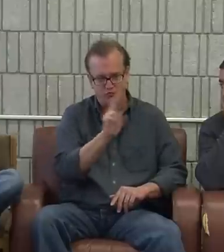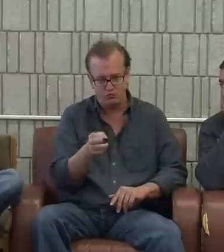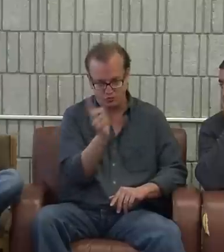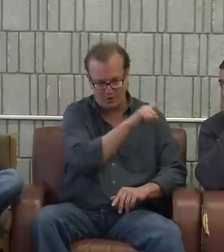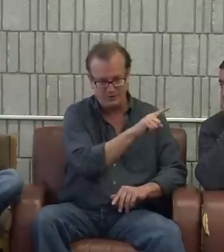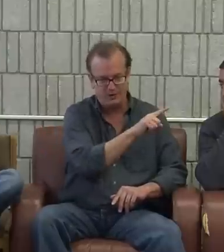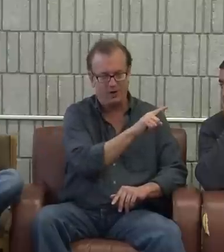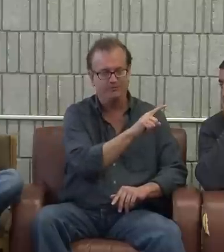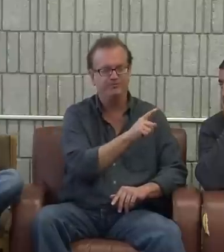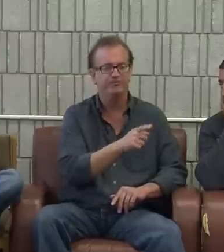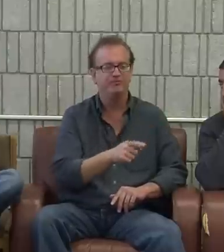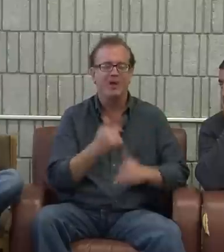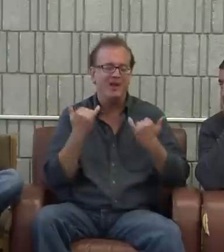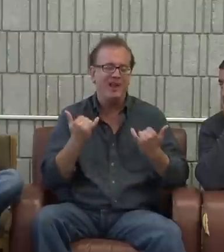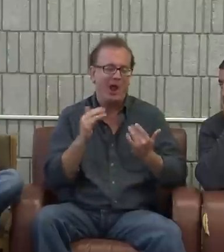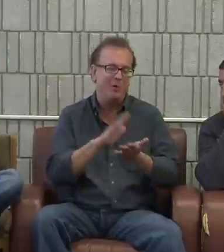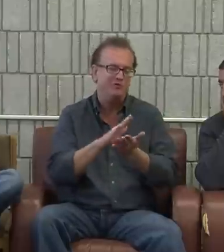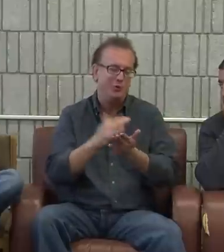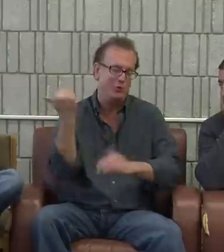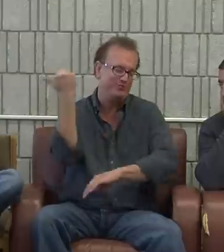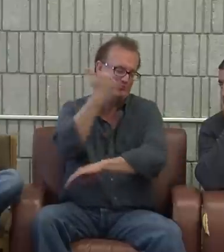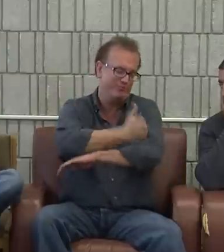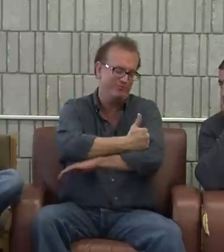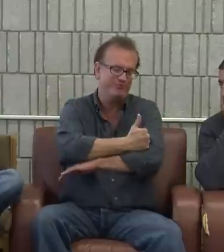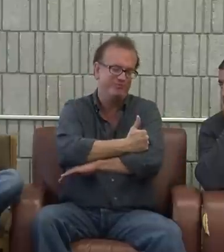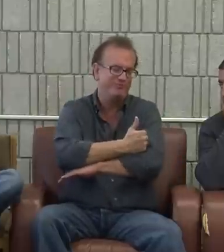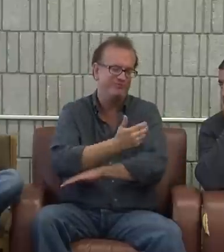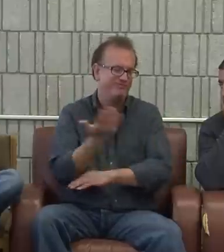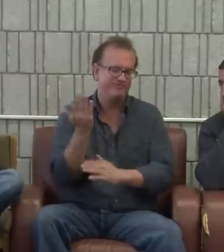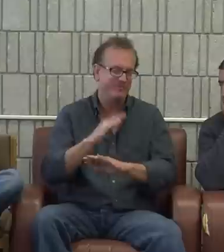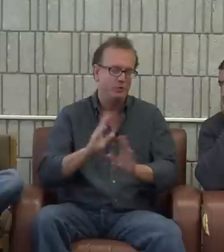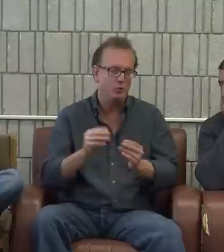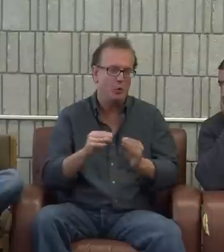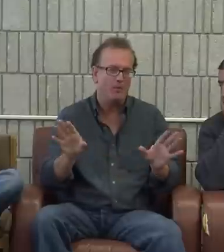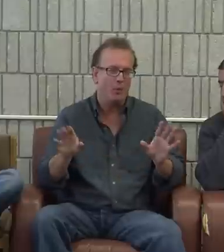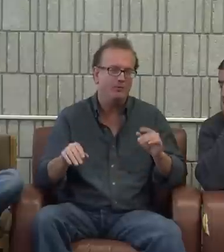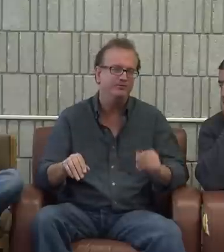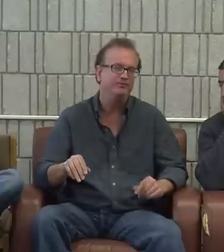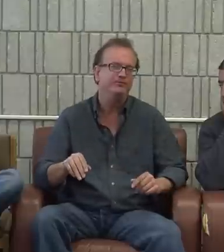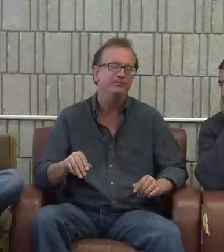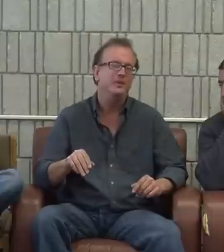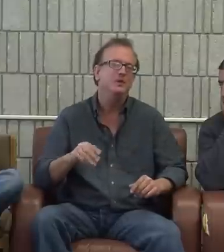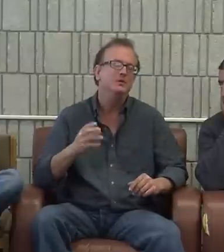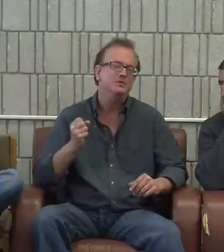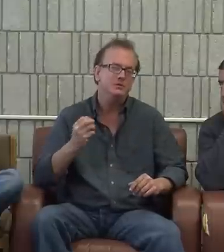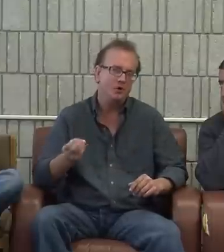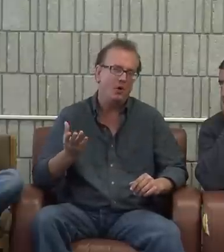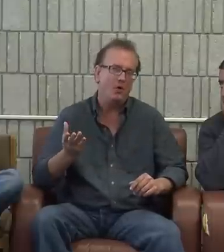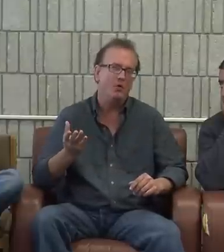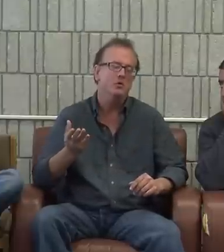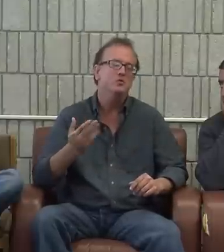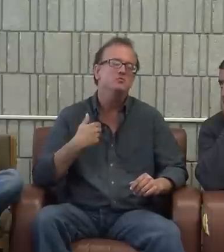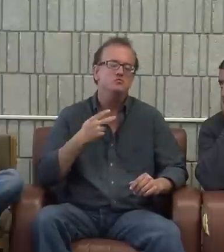And that was in Randolph, the Boston School for the Deaf. And now that school has closed down. It's not in existence anymore. So